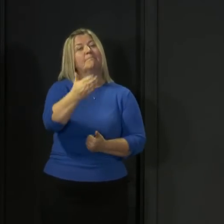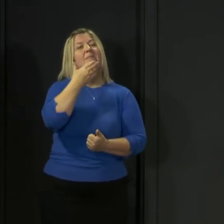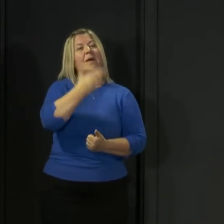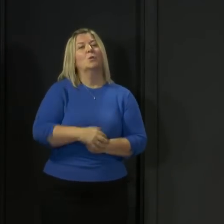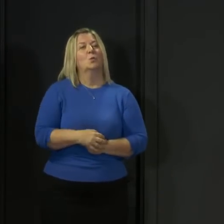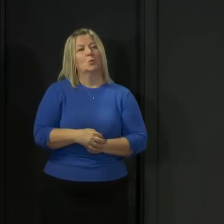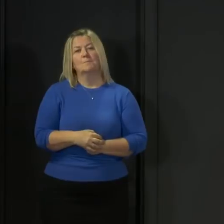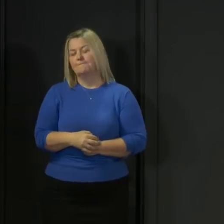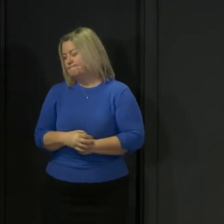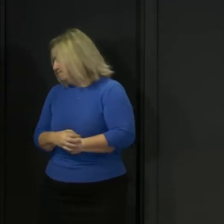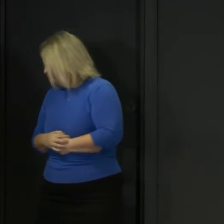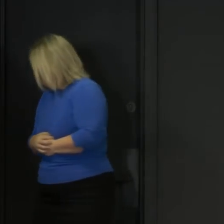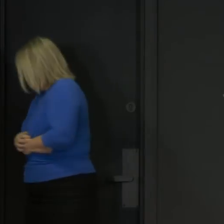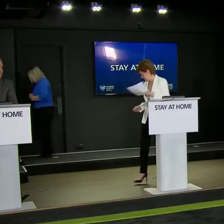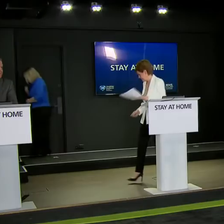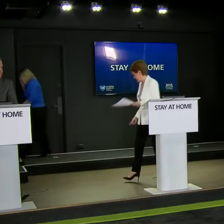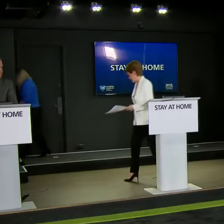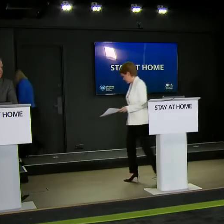now thank you very much